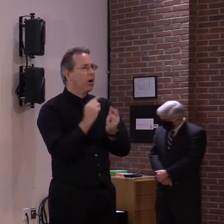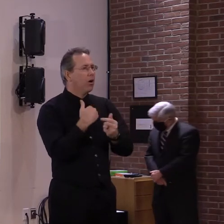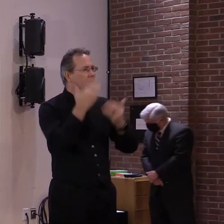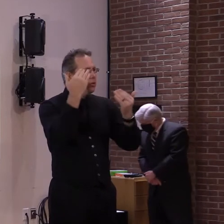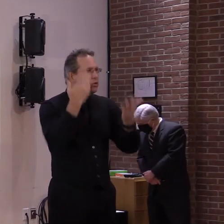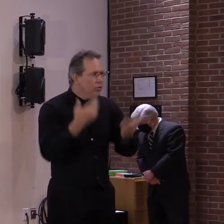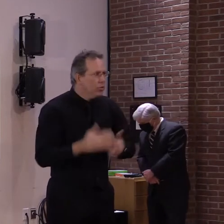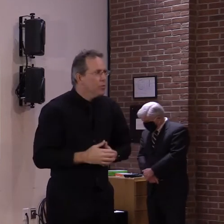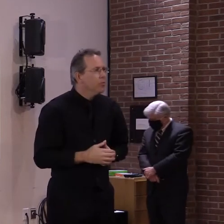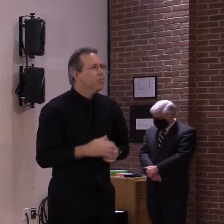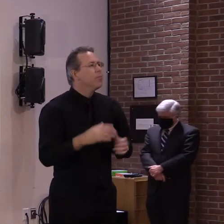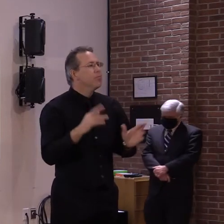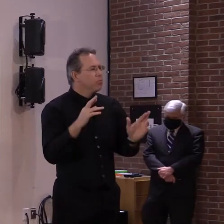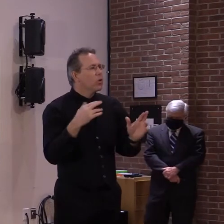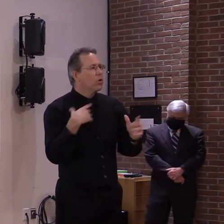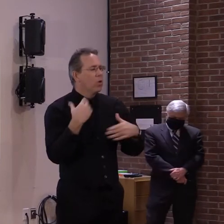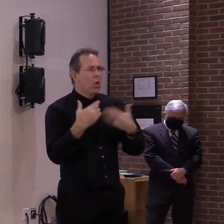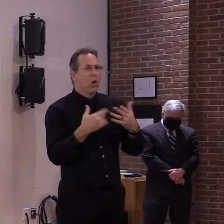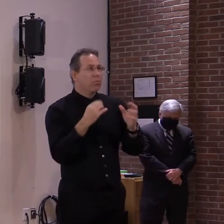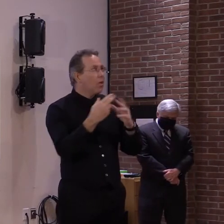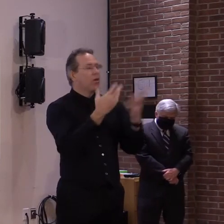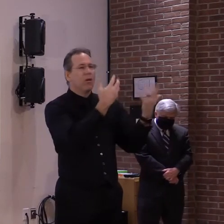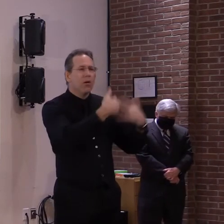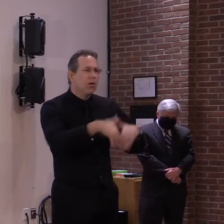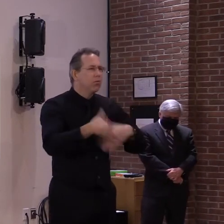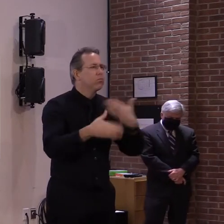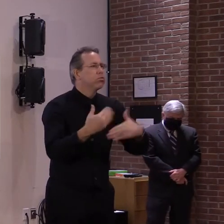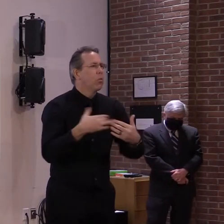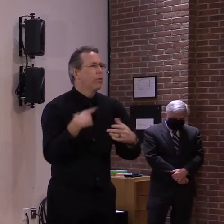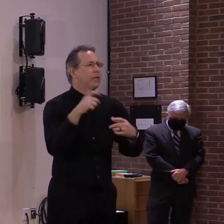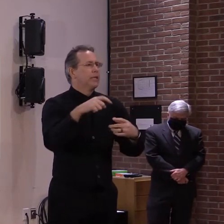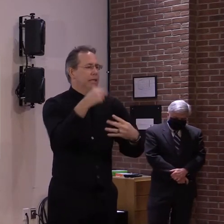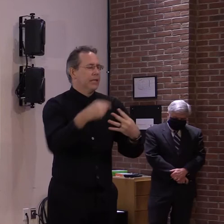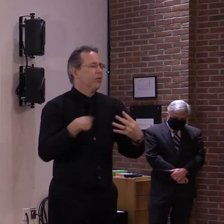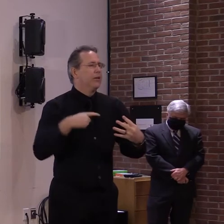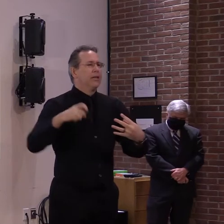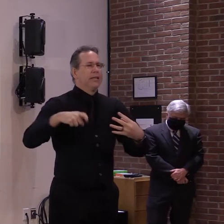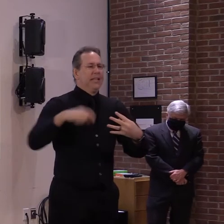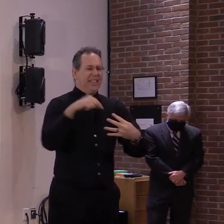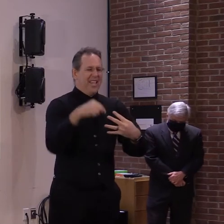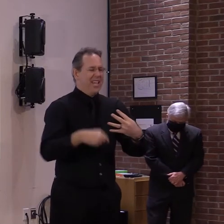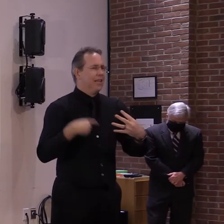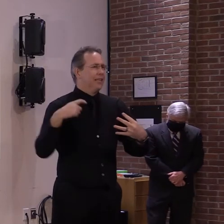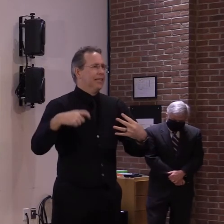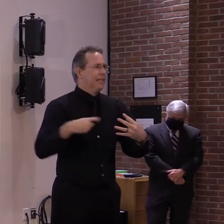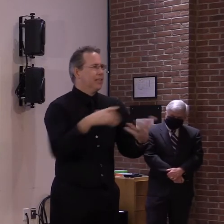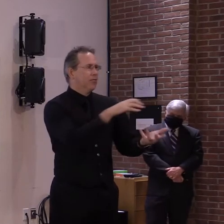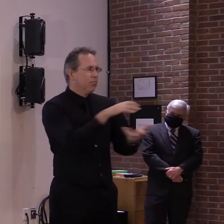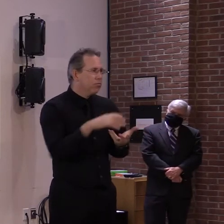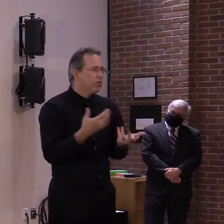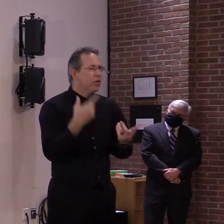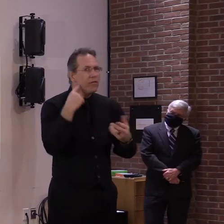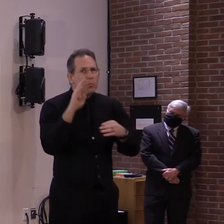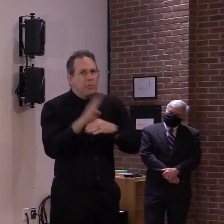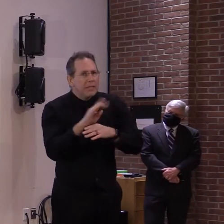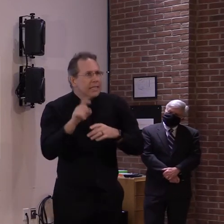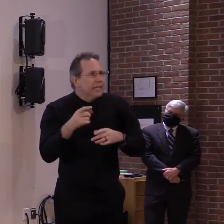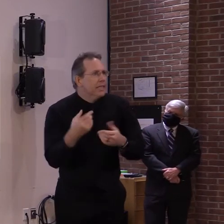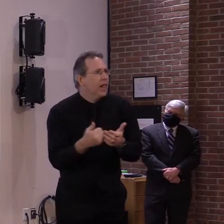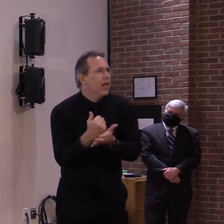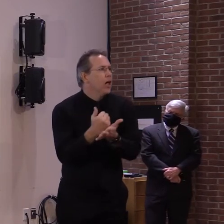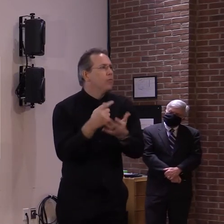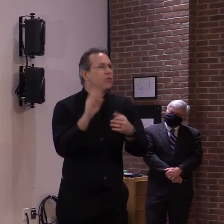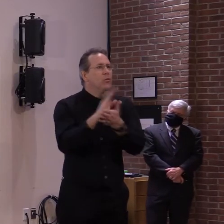economic need, in particular, for those the hospitality industry – would be very beneficial for Vermont.